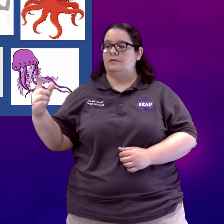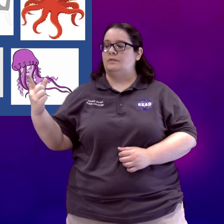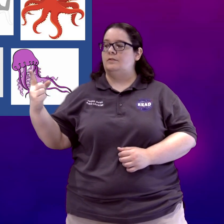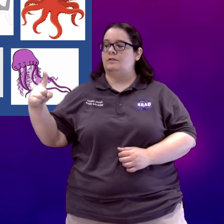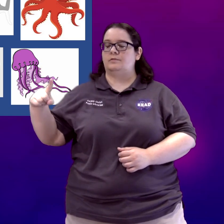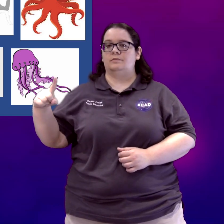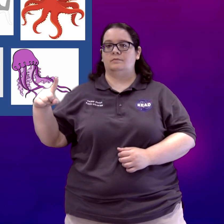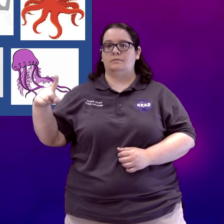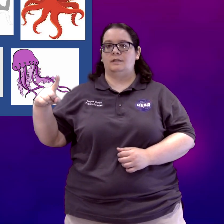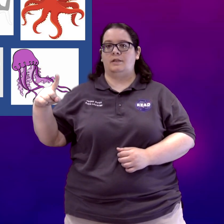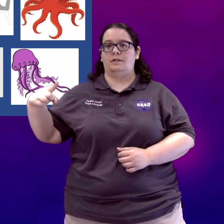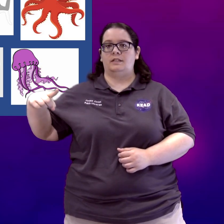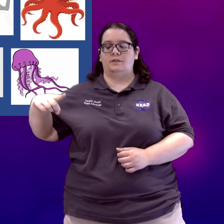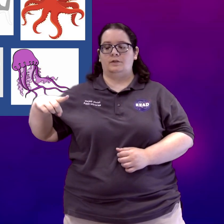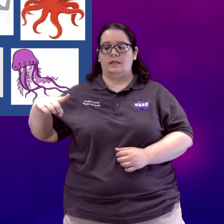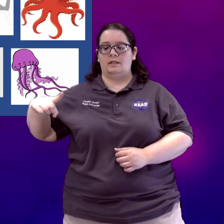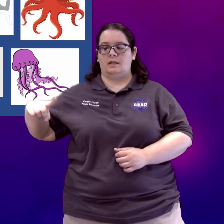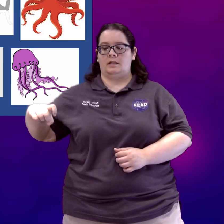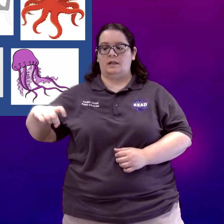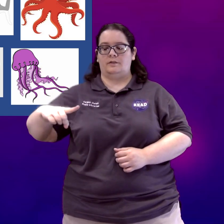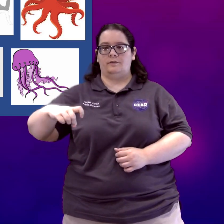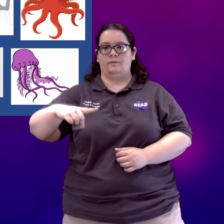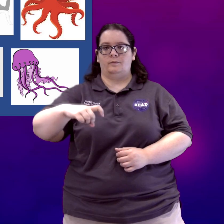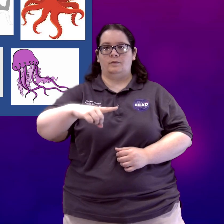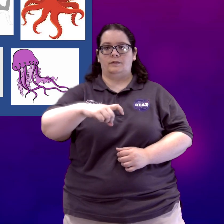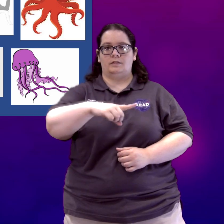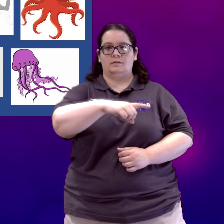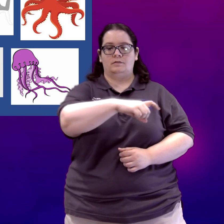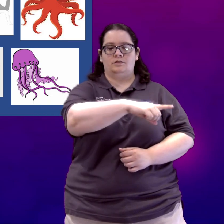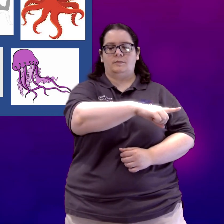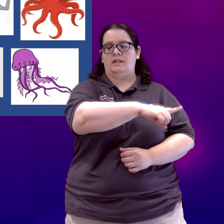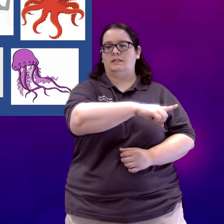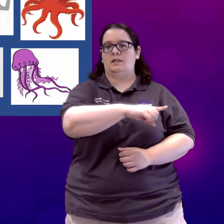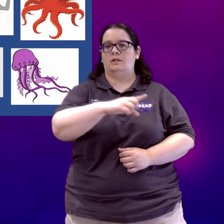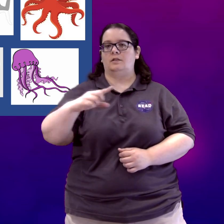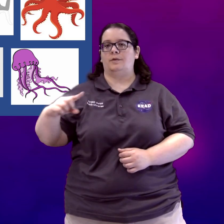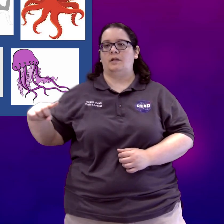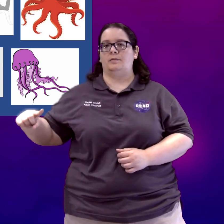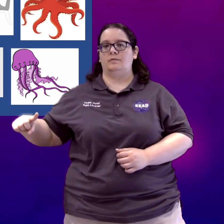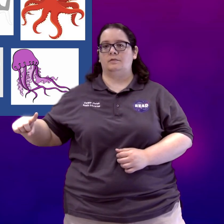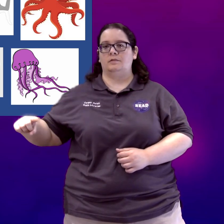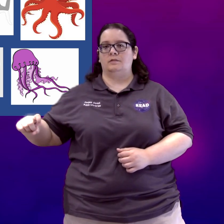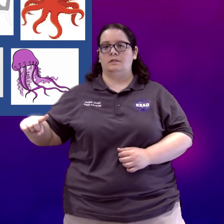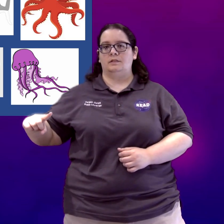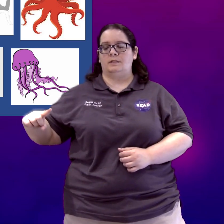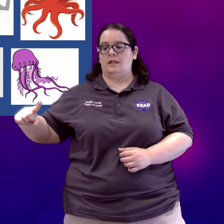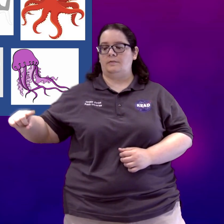Or take your index finger again and kind of move it. Shrimp kind of stay along the bottom. Sometimes